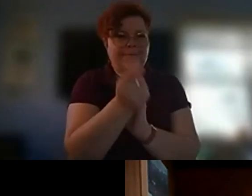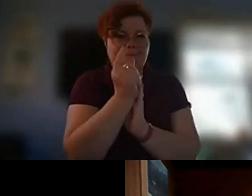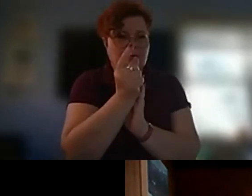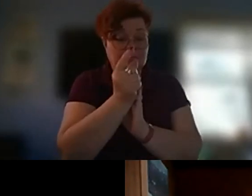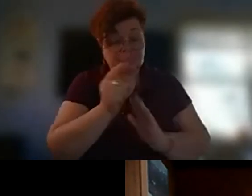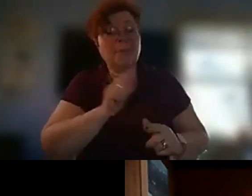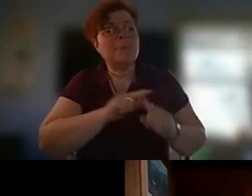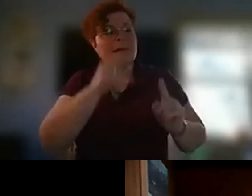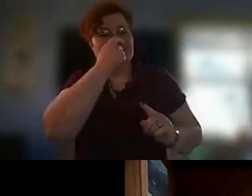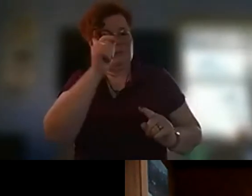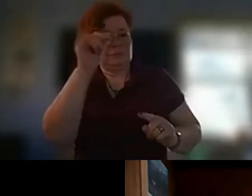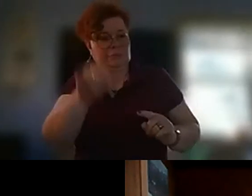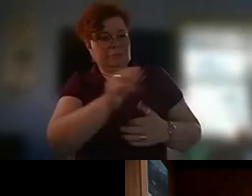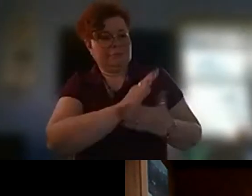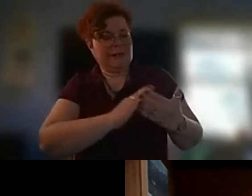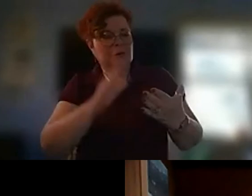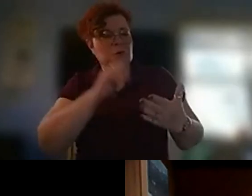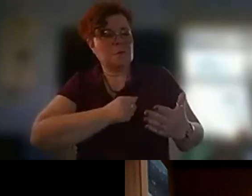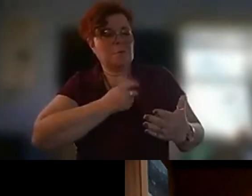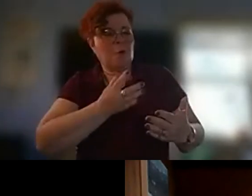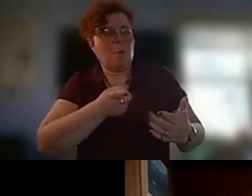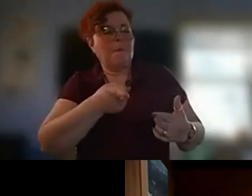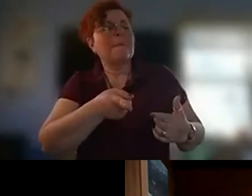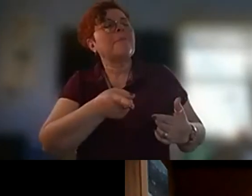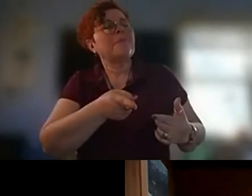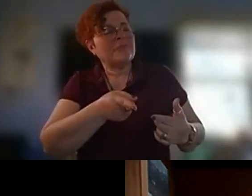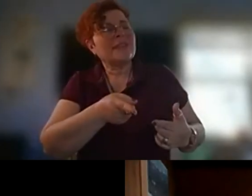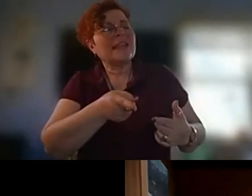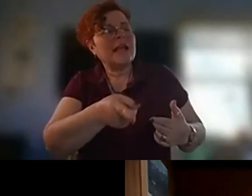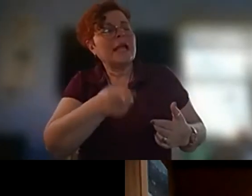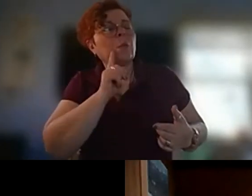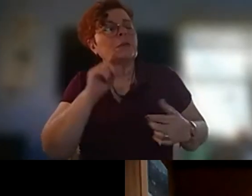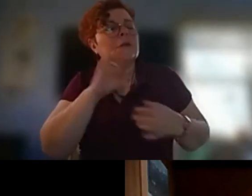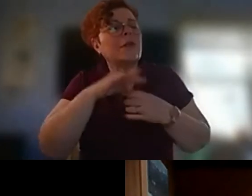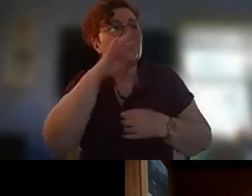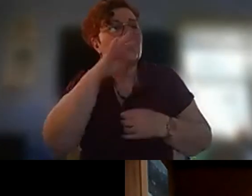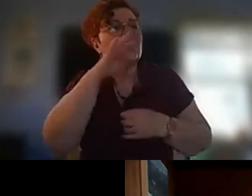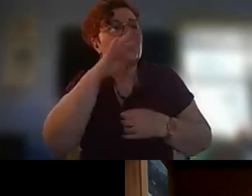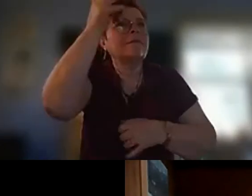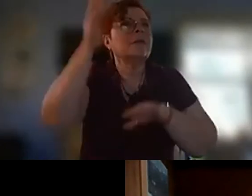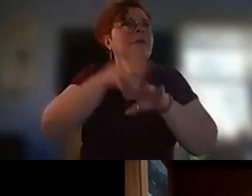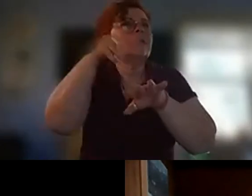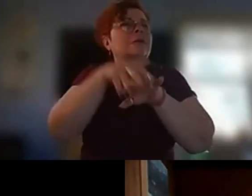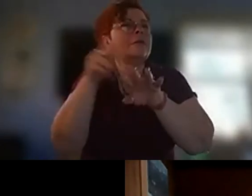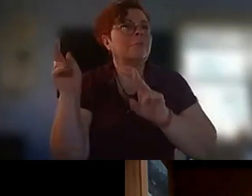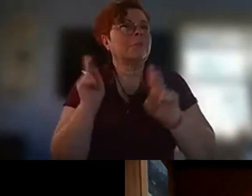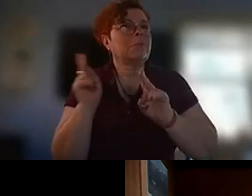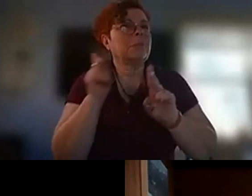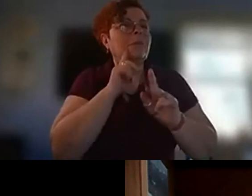about this poem is that it was the ghosts of the indigenous indigenous people that um that lived here um